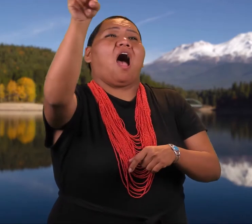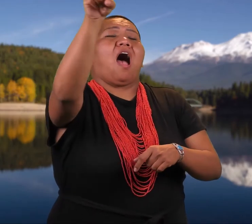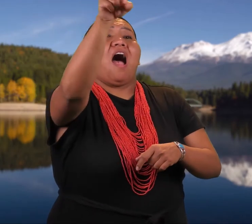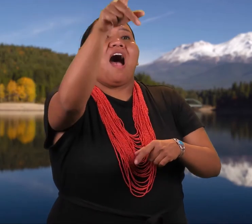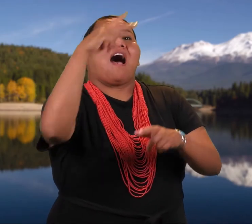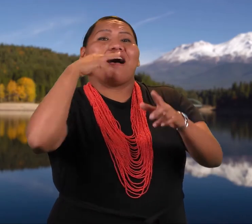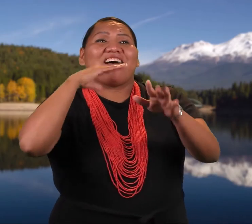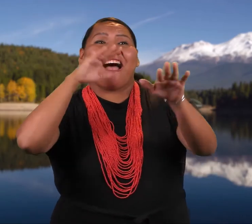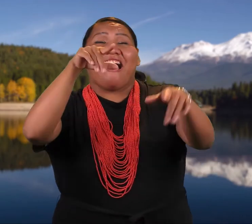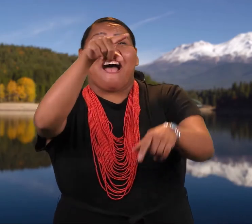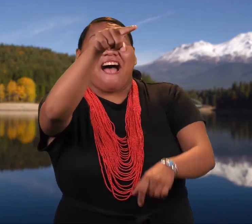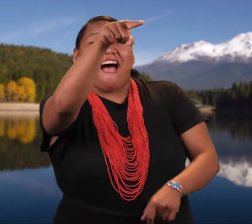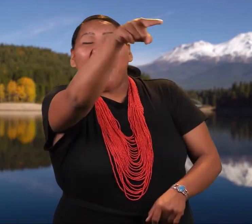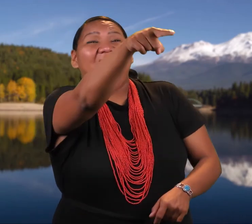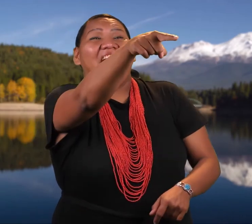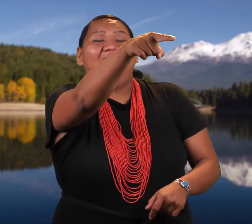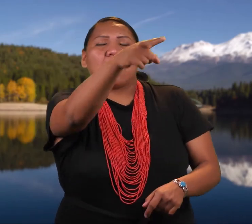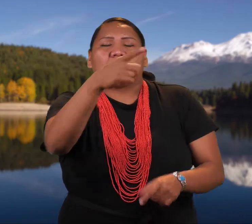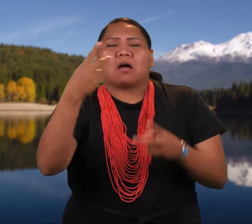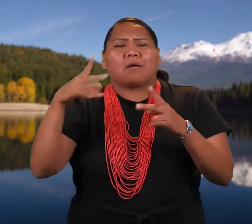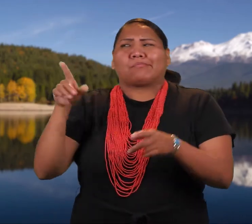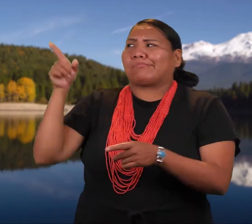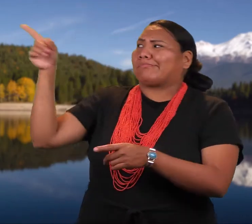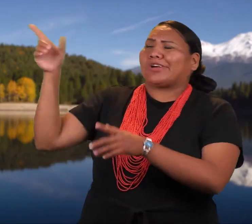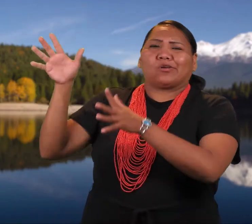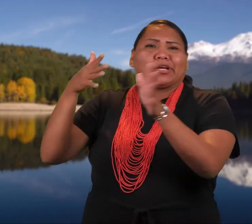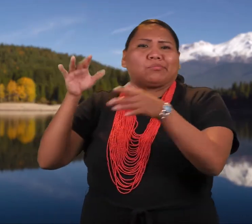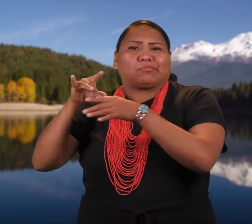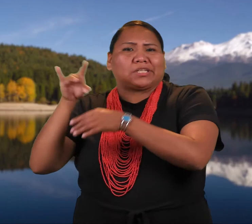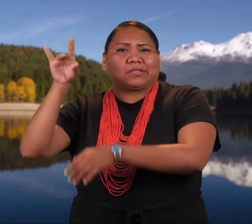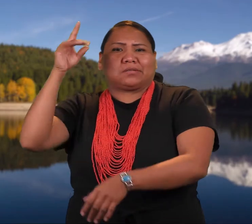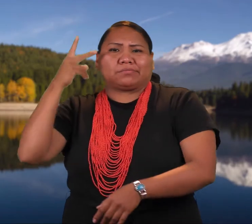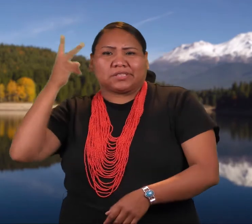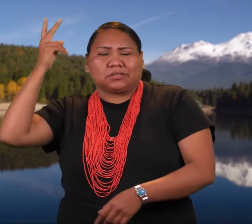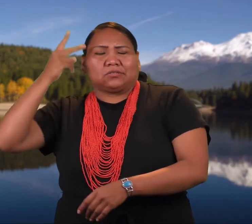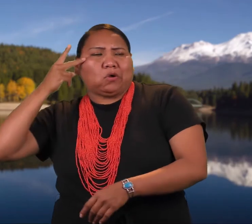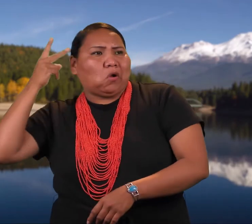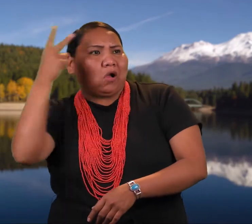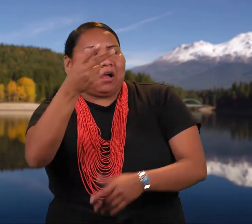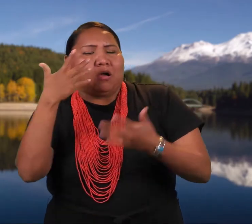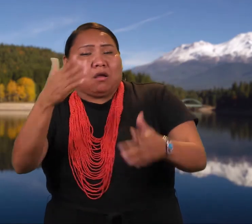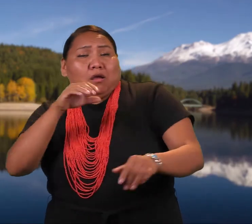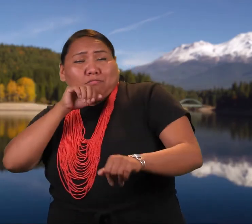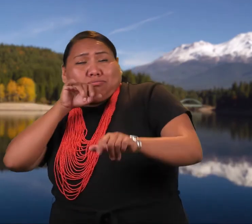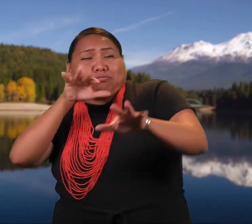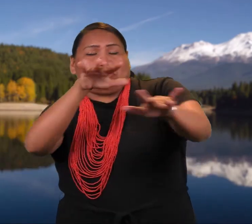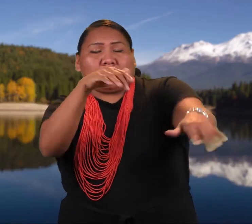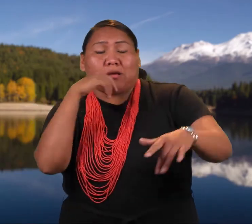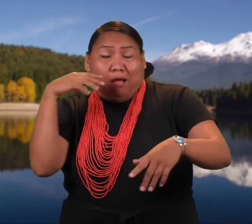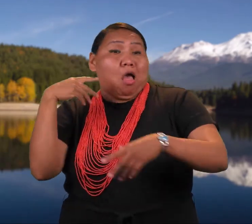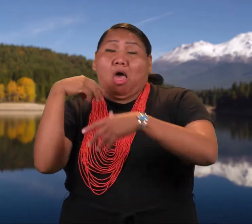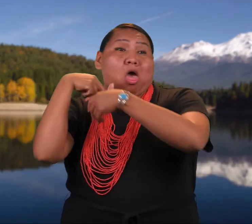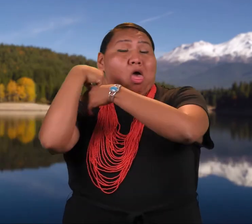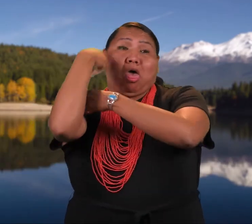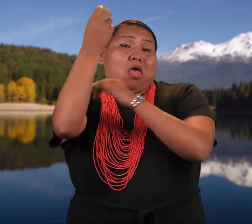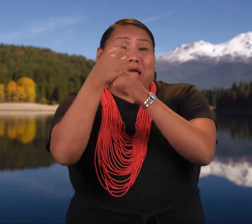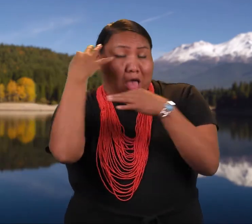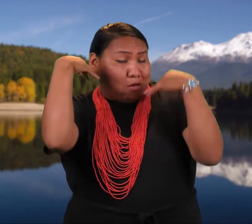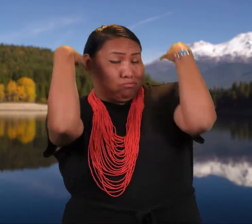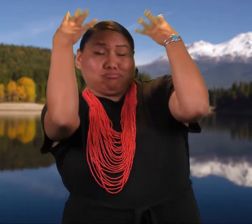out of the hole and turned toward the west. But before she could see anything, the wind spirit caught her long hair, pulled her out